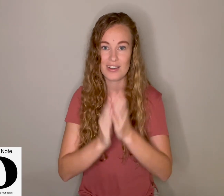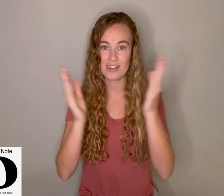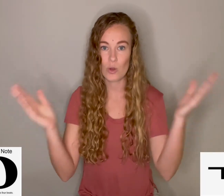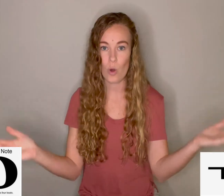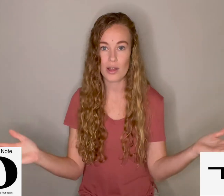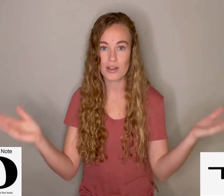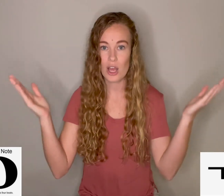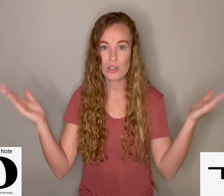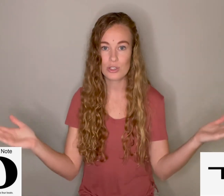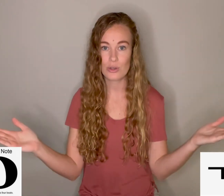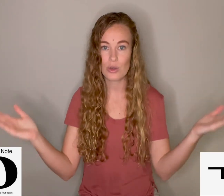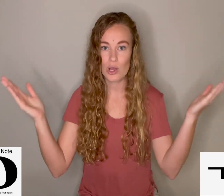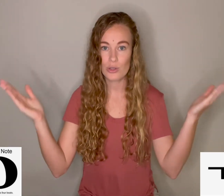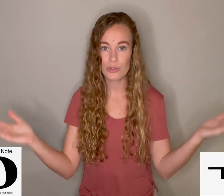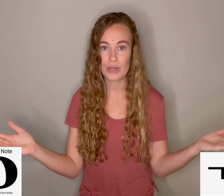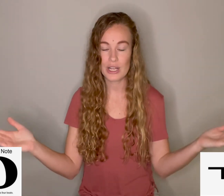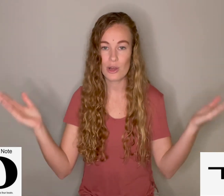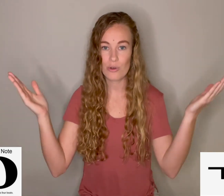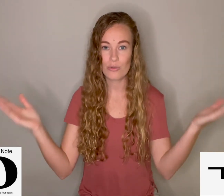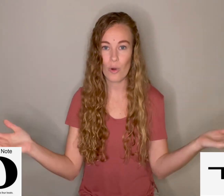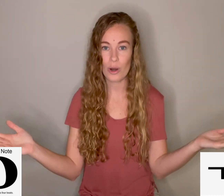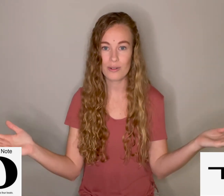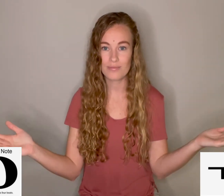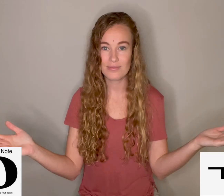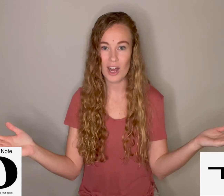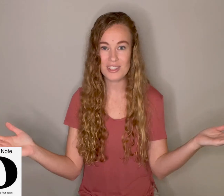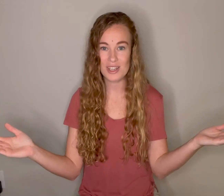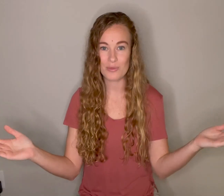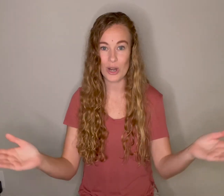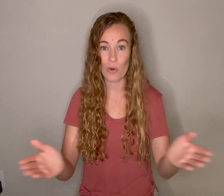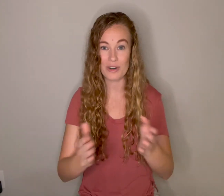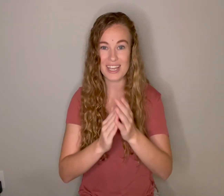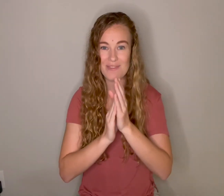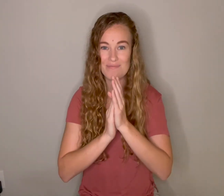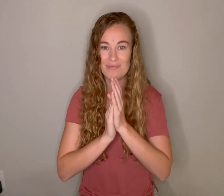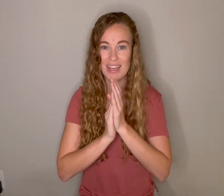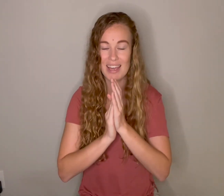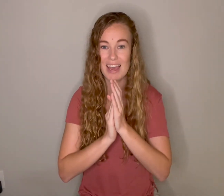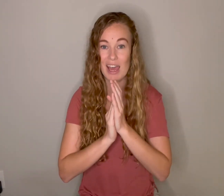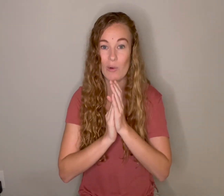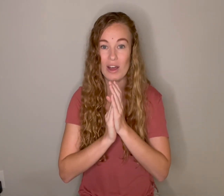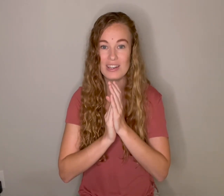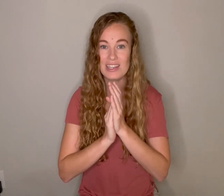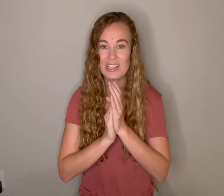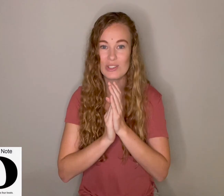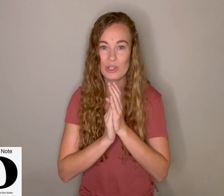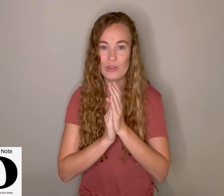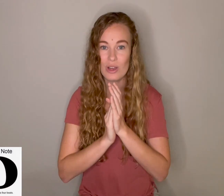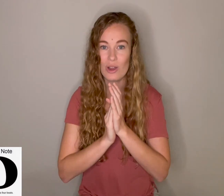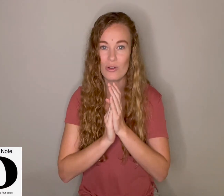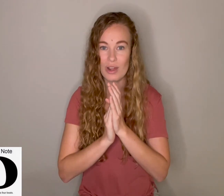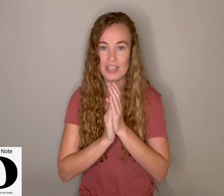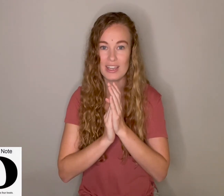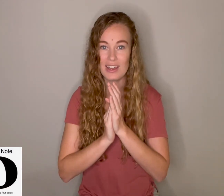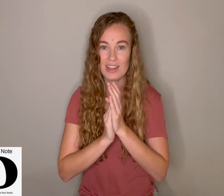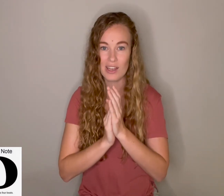one, two, three, four. Awesome. Try it one more time, and one, two, ready, go.